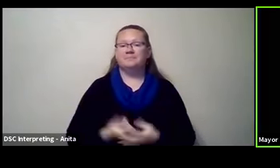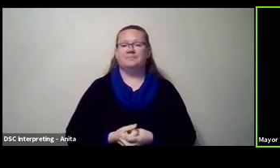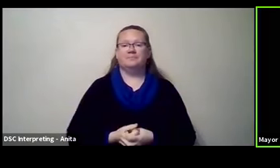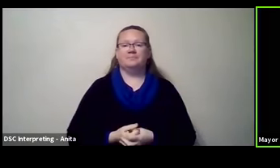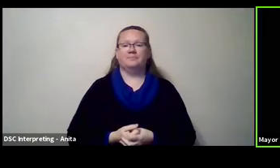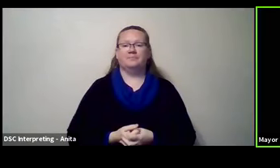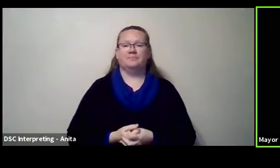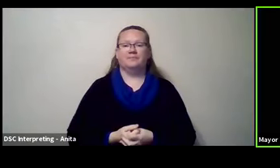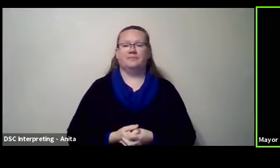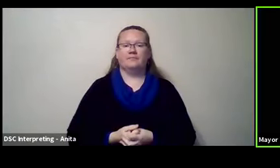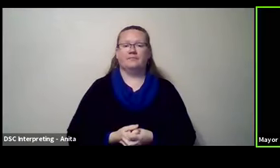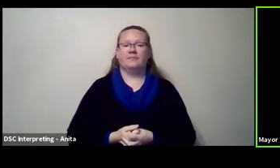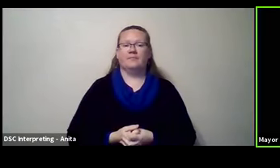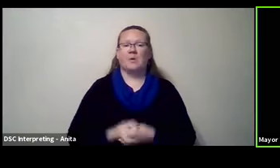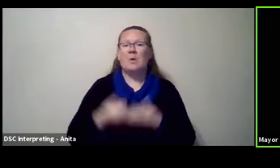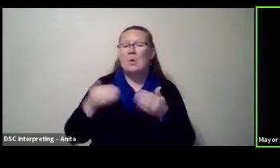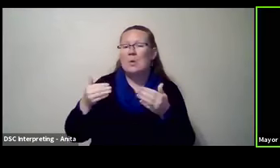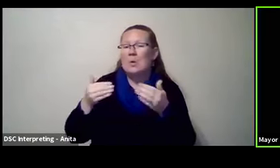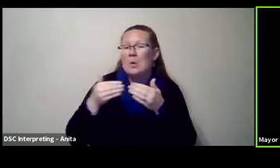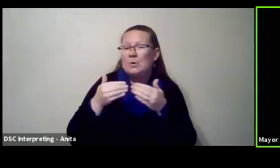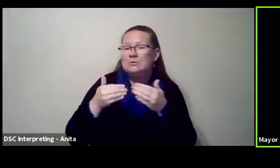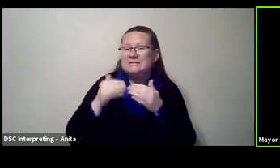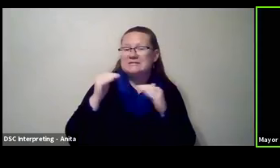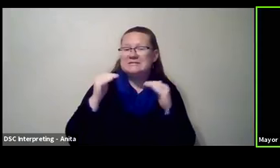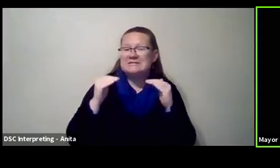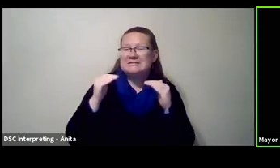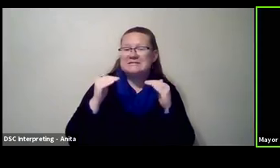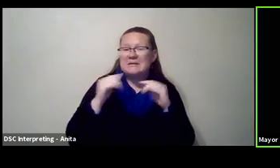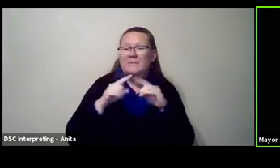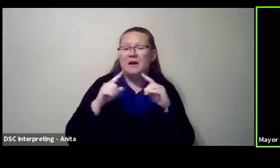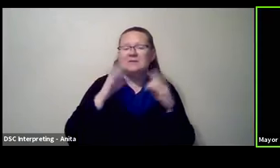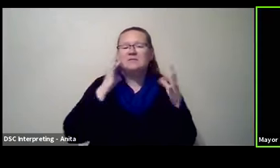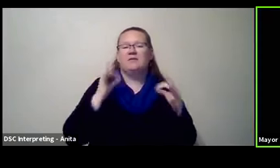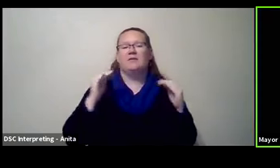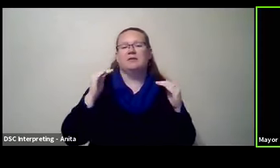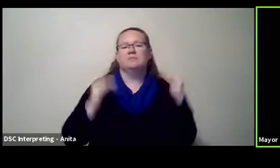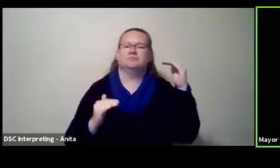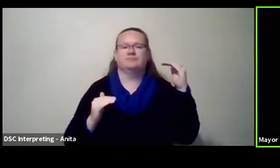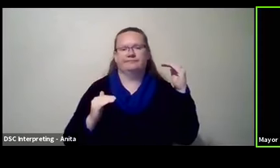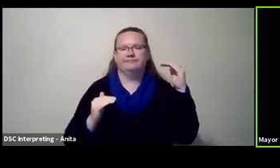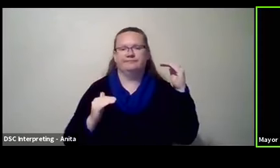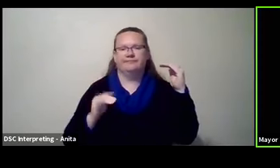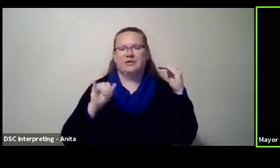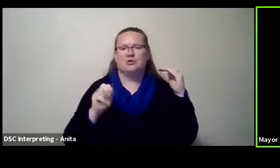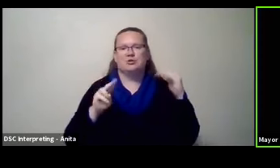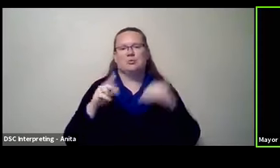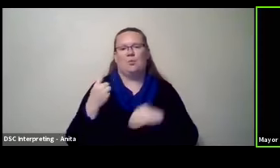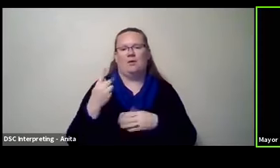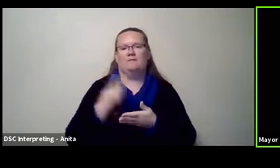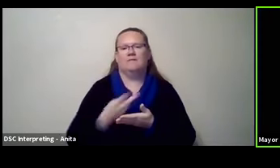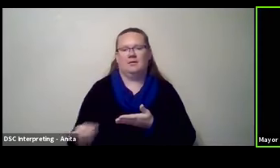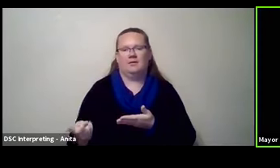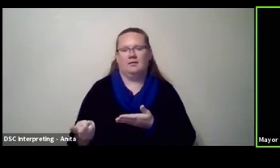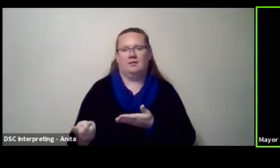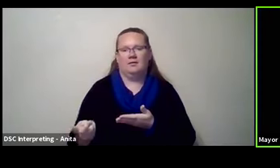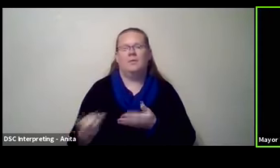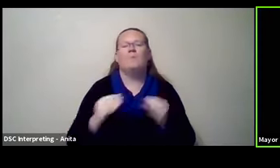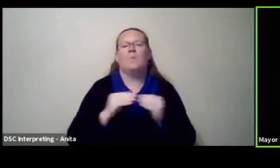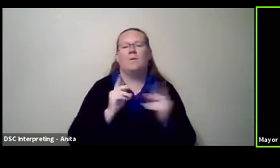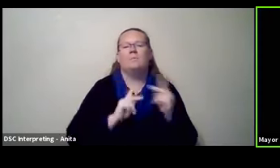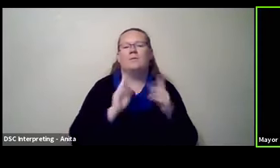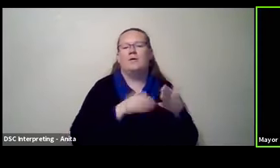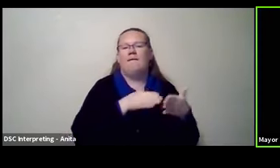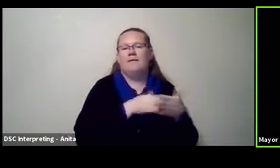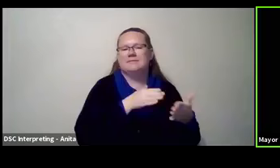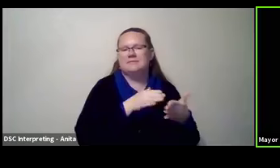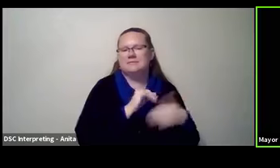a close but, but certain, uh, defeat for issue one. There were more people who were against it than before it, but it was just so,